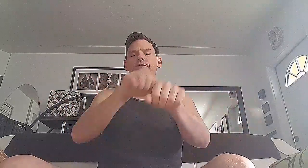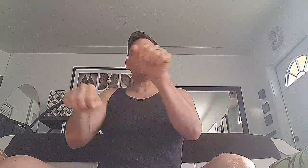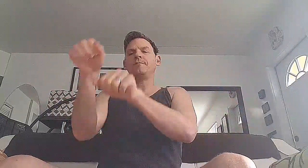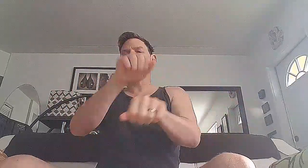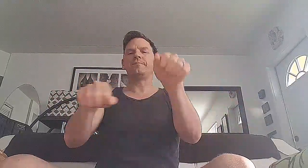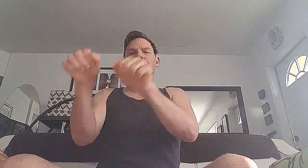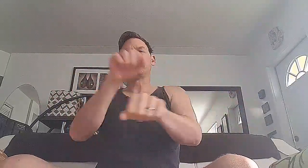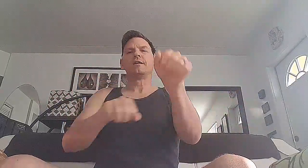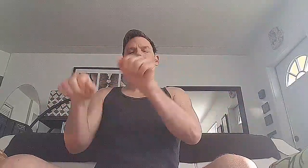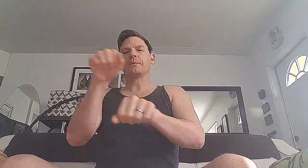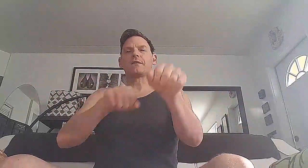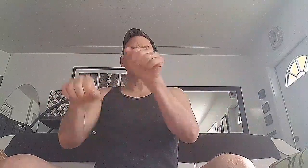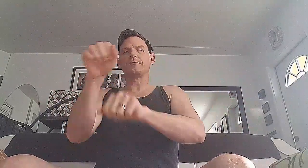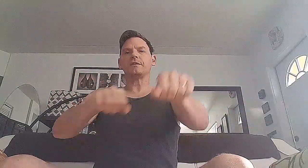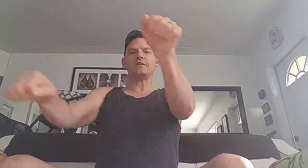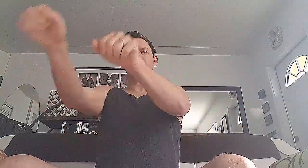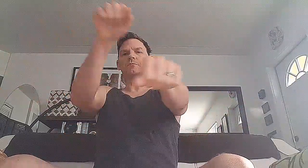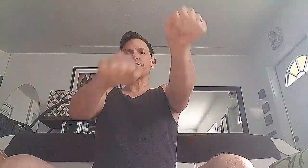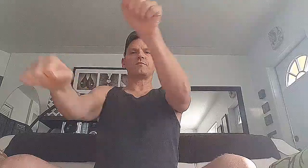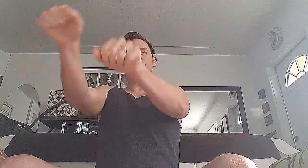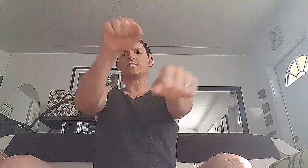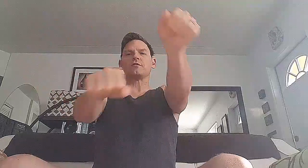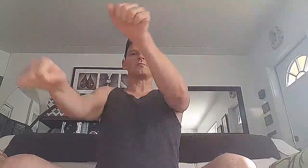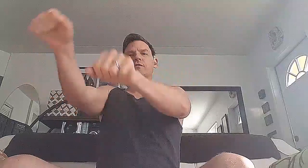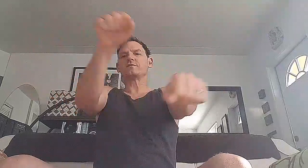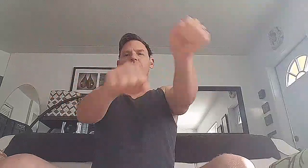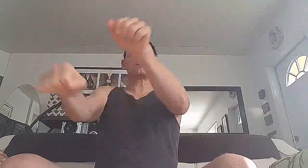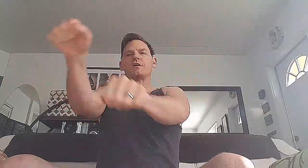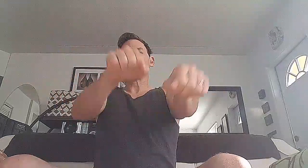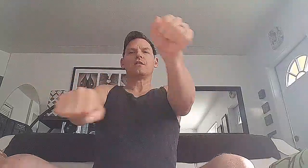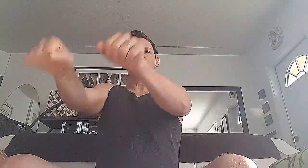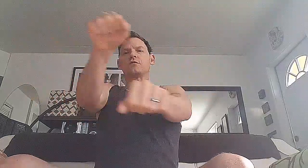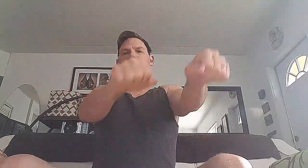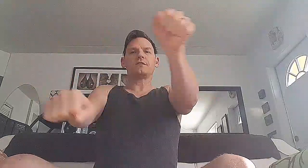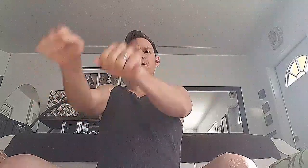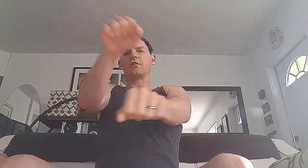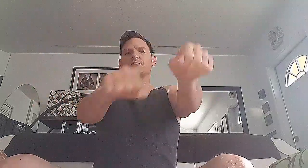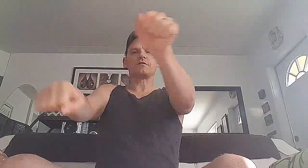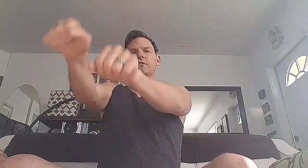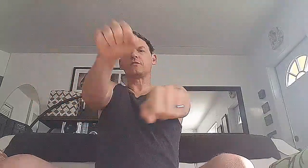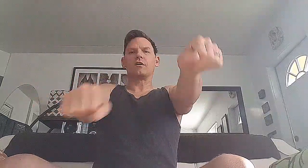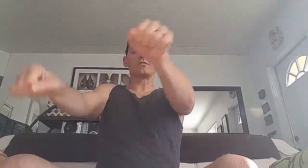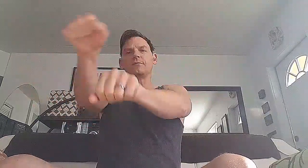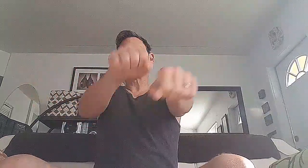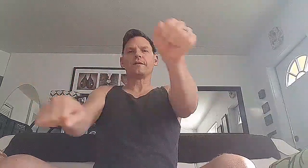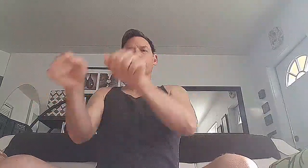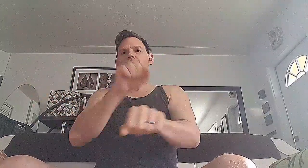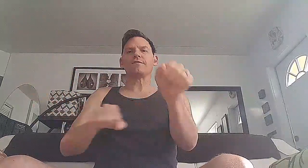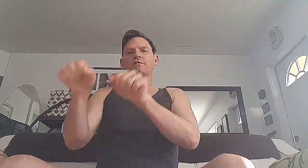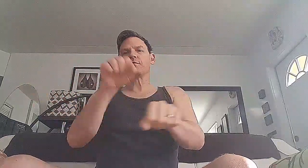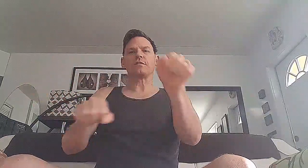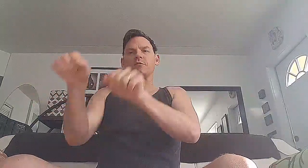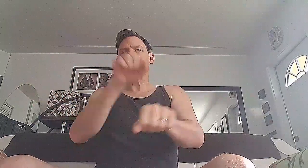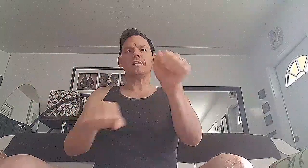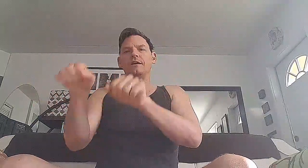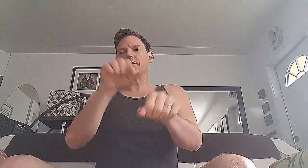to make it a little bit easier. But if you want it a little more intense, you can make your arms a little longer. Now, if you do it a little bit in,